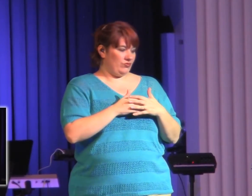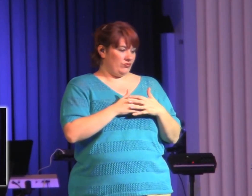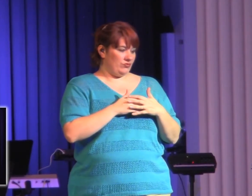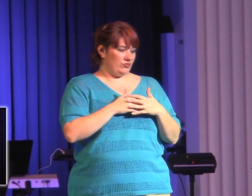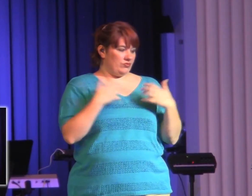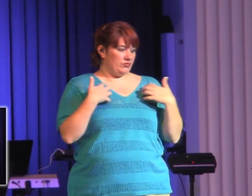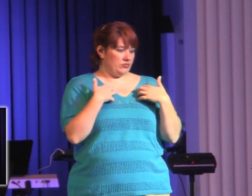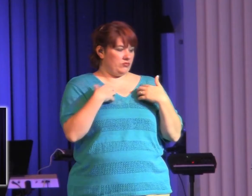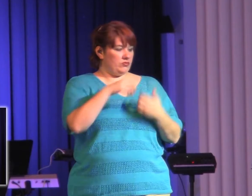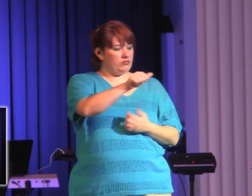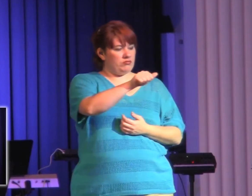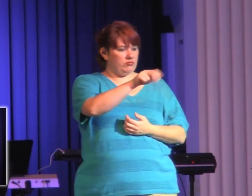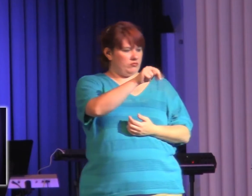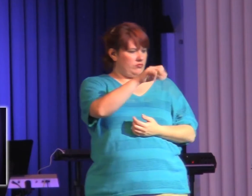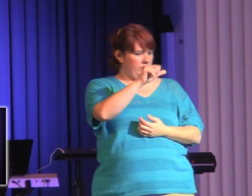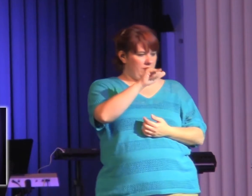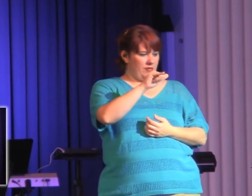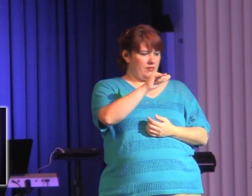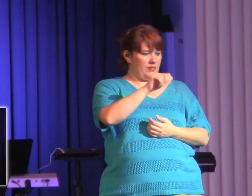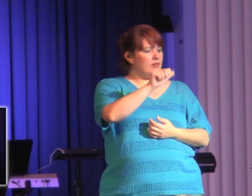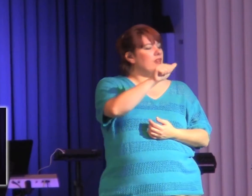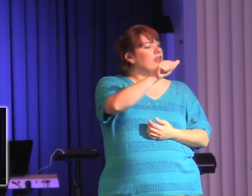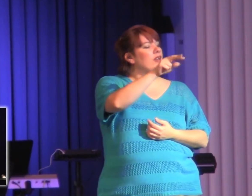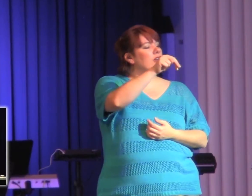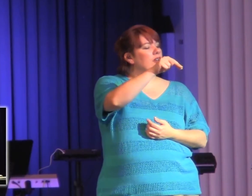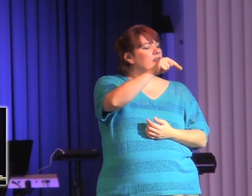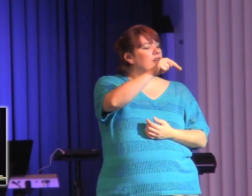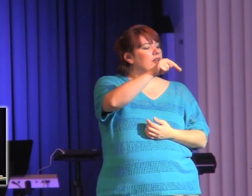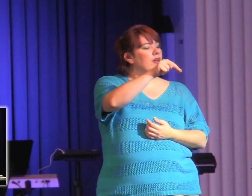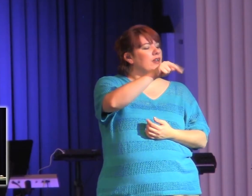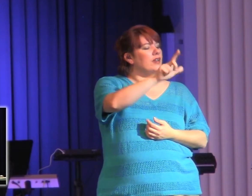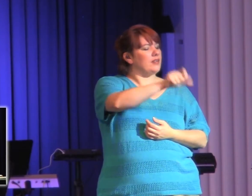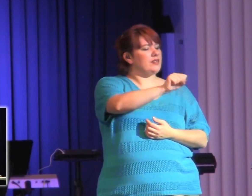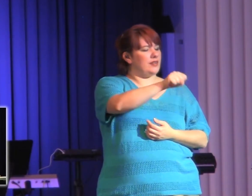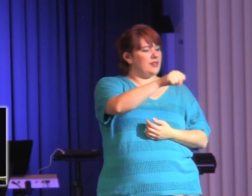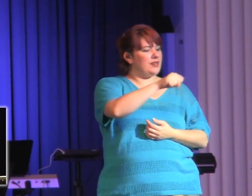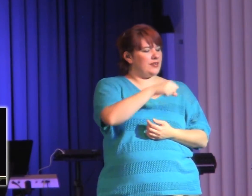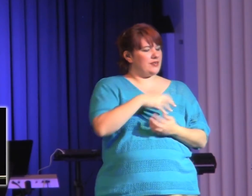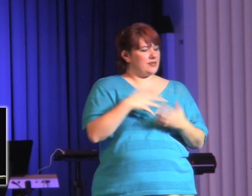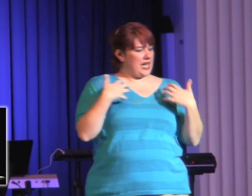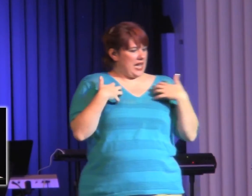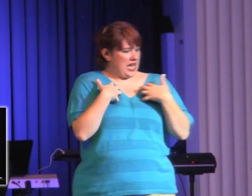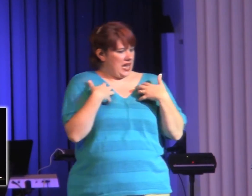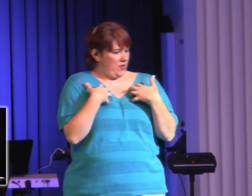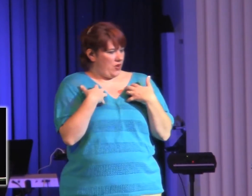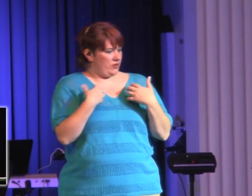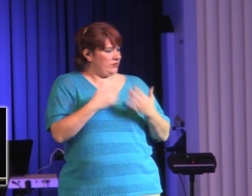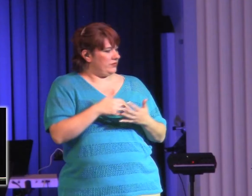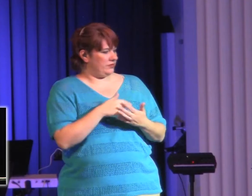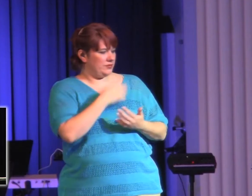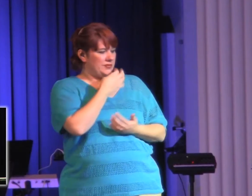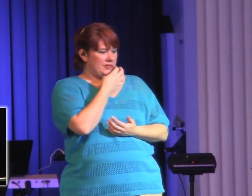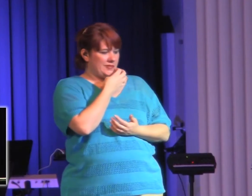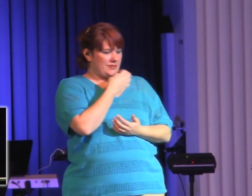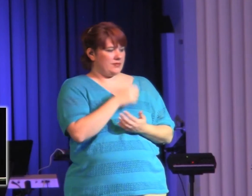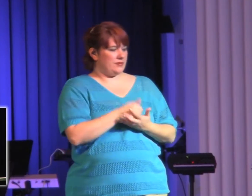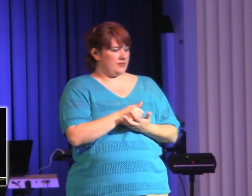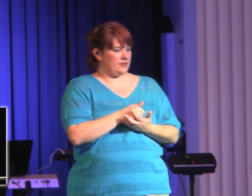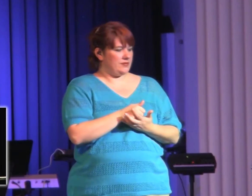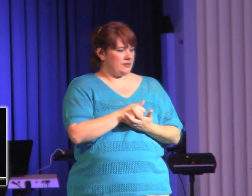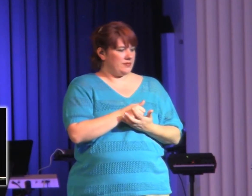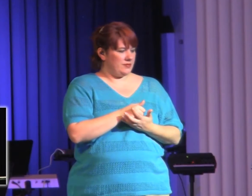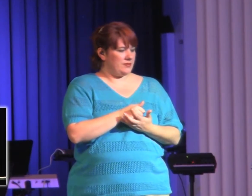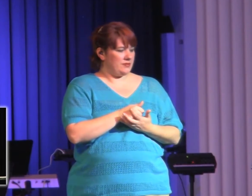on, you're not really born again. Let me just say it. Why? Well, because if you're really born again, then all of a sudden your spirit is trying to tell your